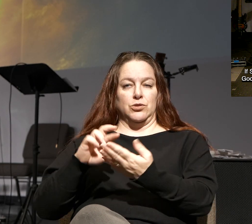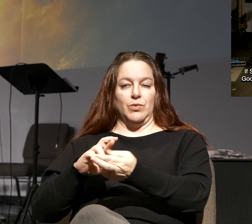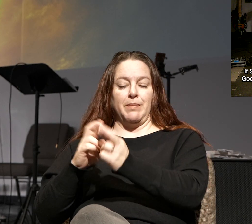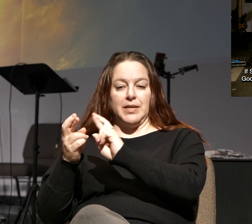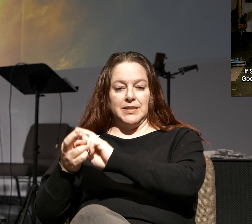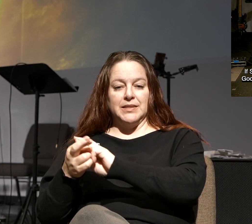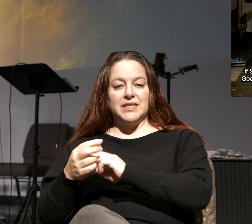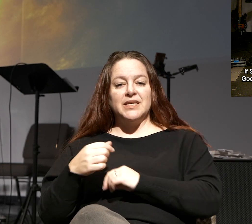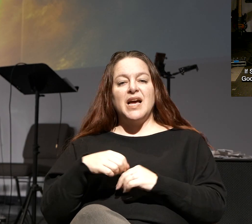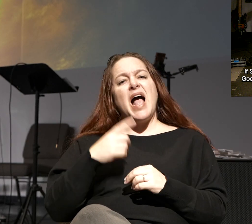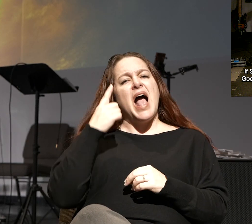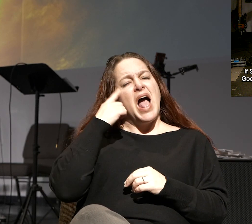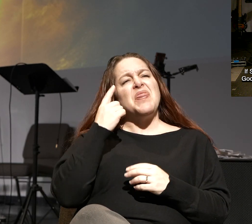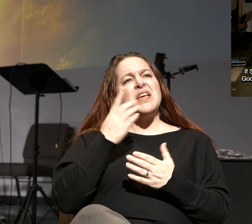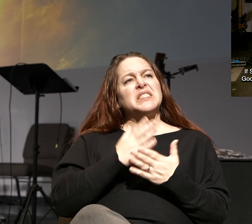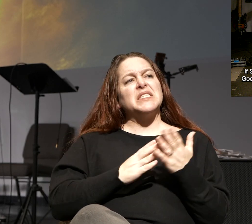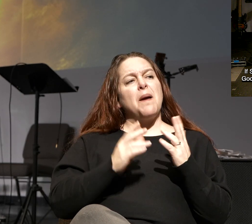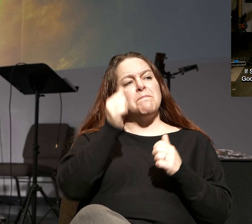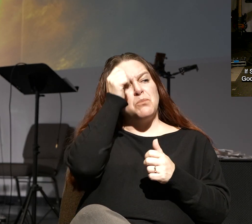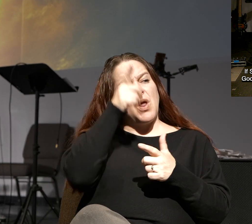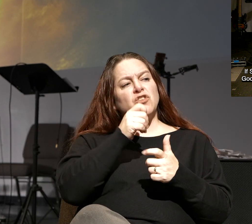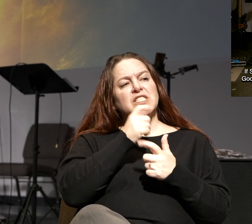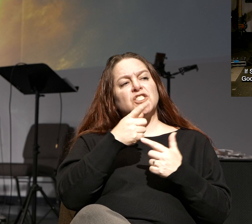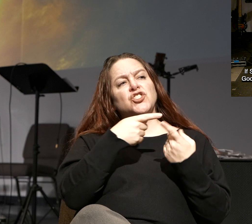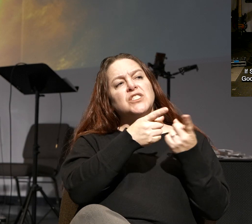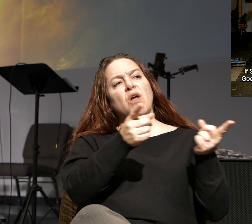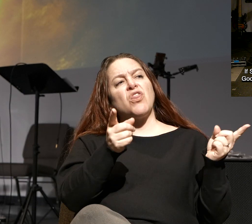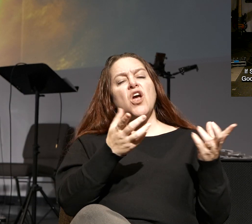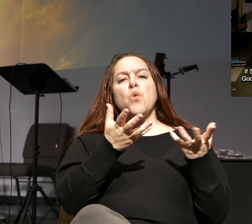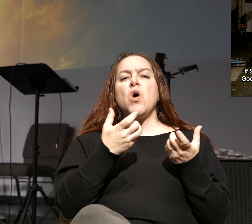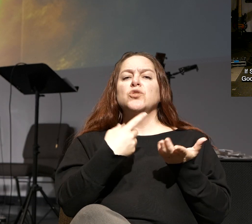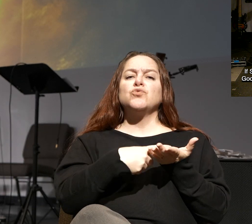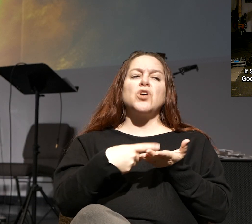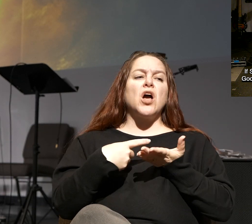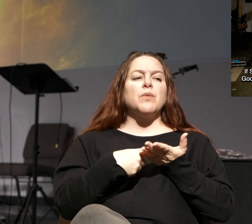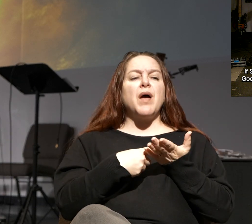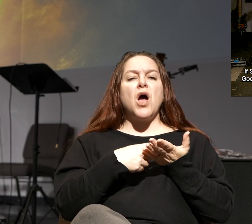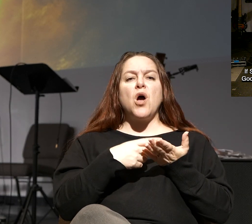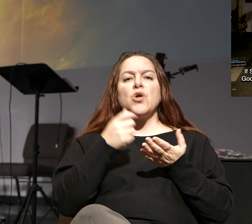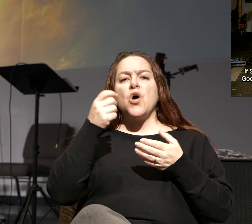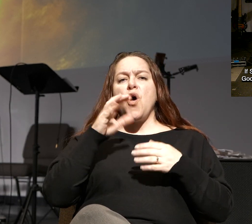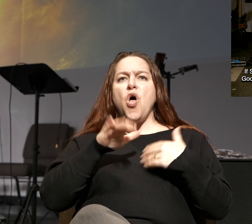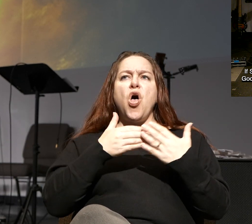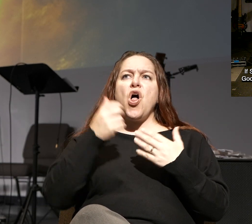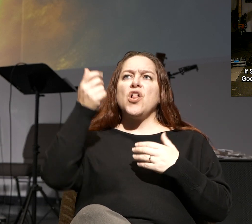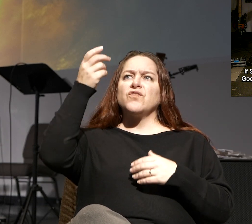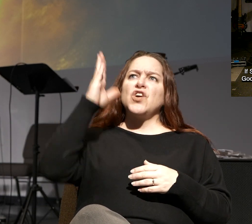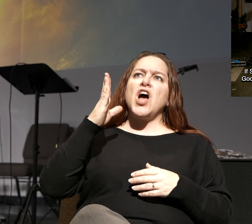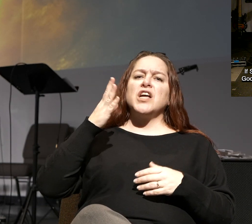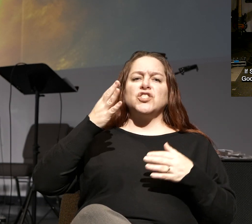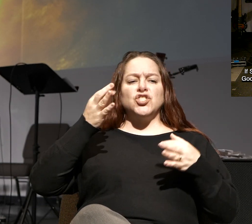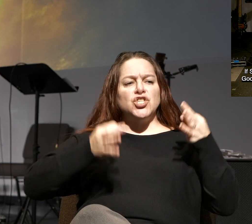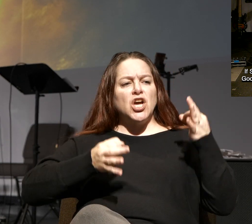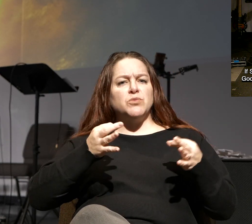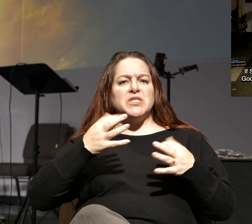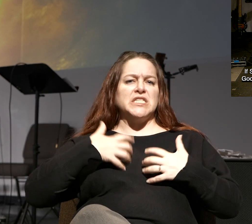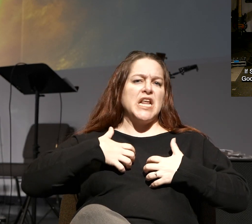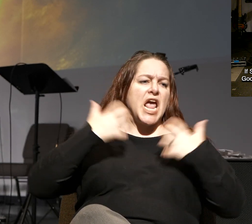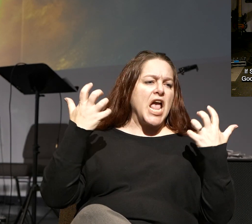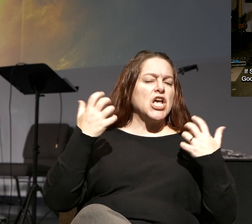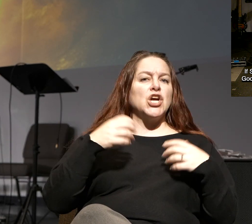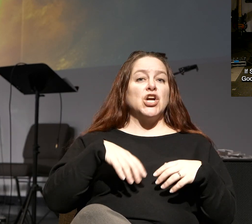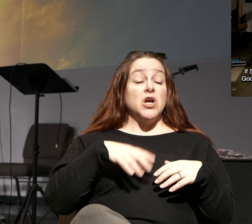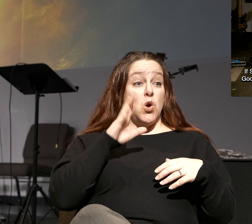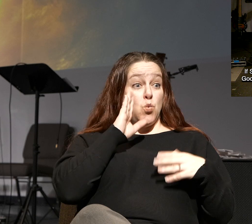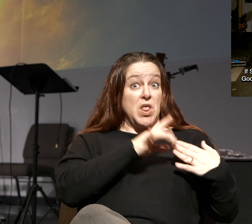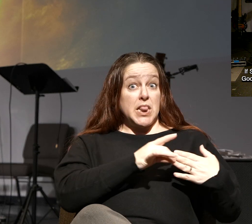I think, well-meaning brothers and sisters out there that want to talk about all the anger and judgment of God that that's going to somehow bring people